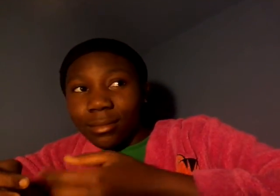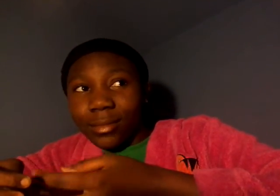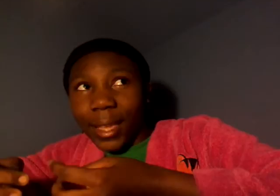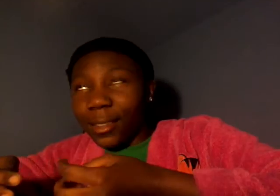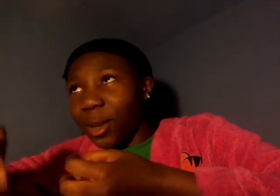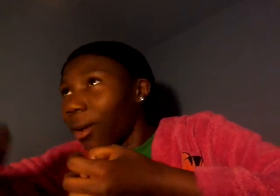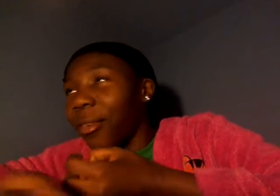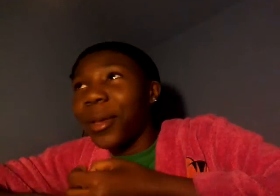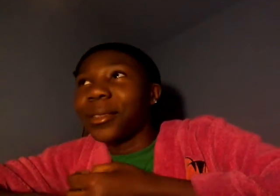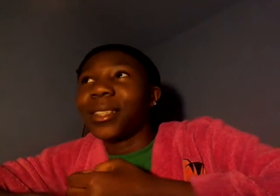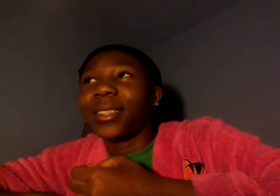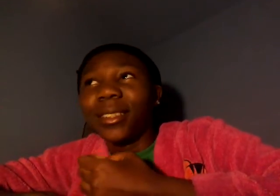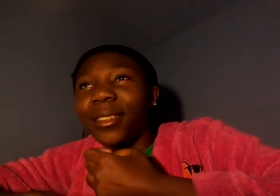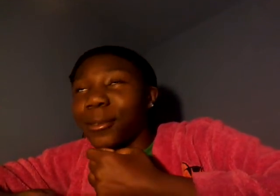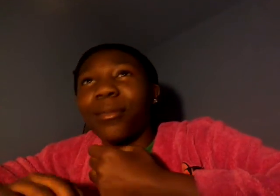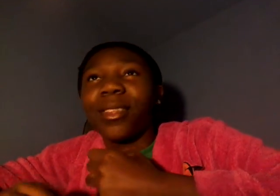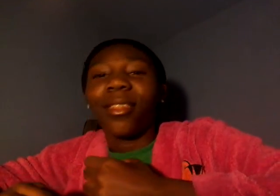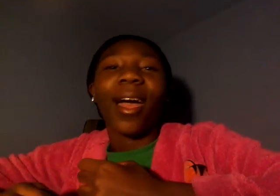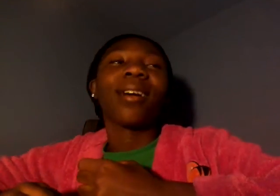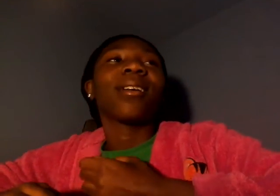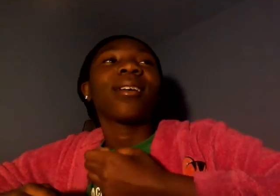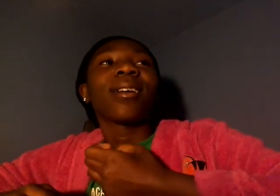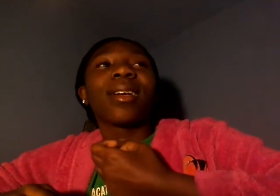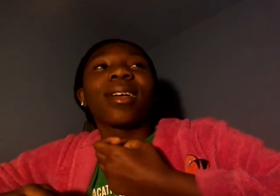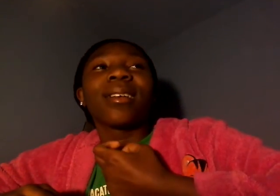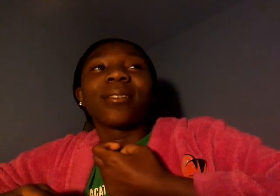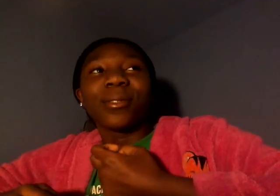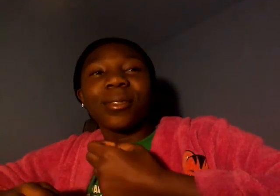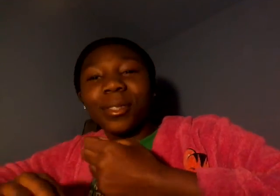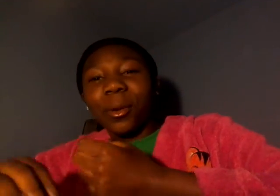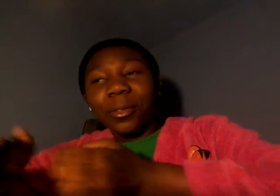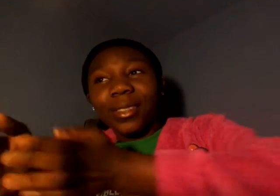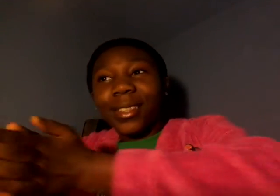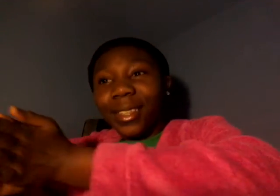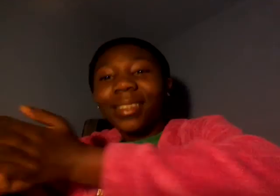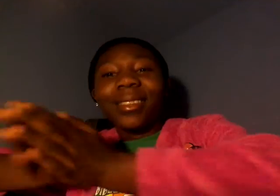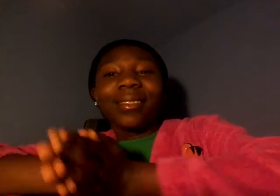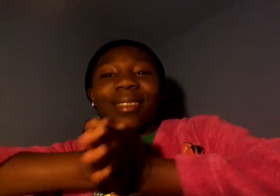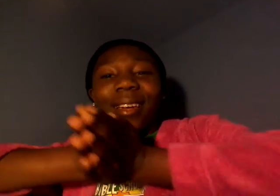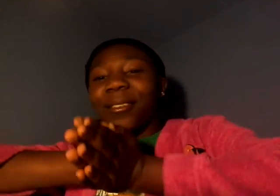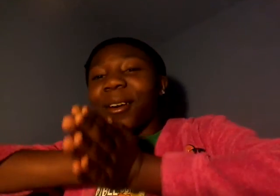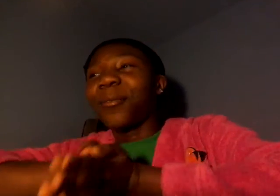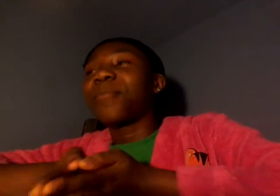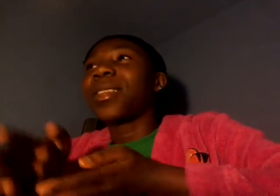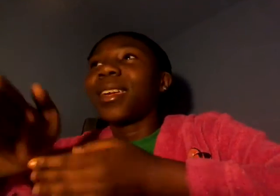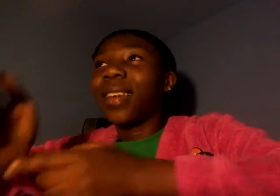like jump off a building or something like that so i don't know but like not